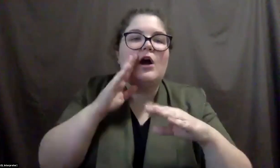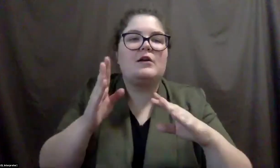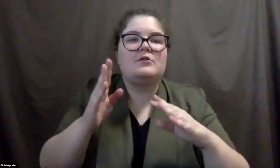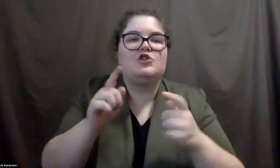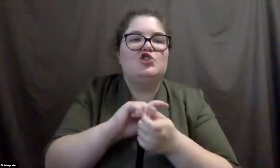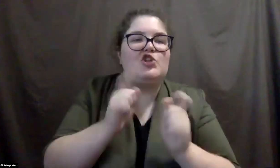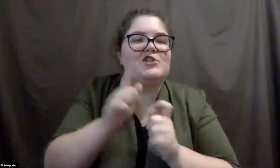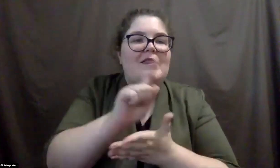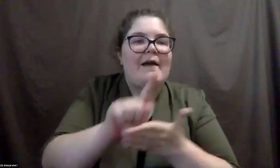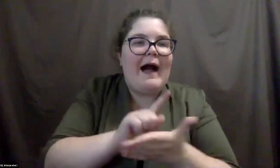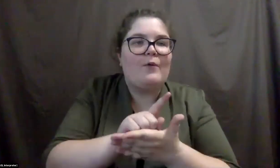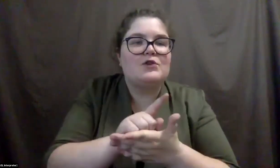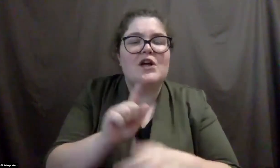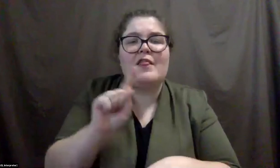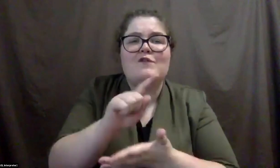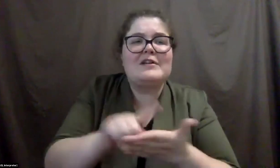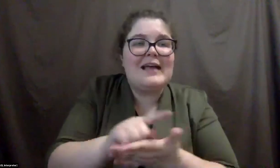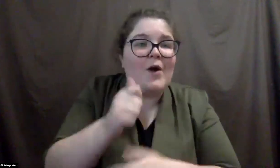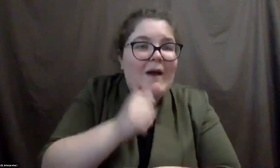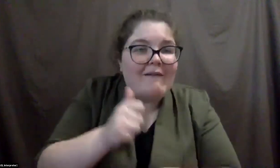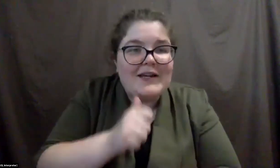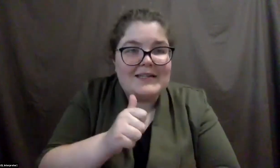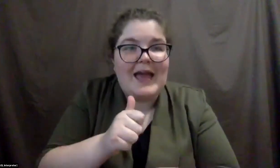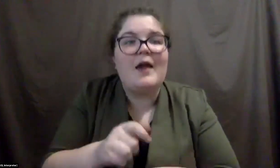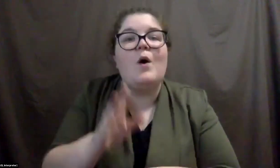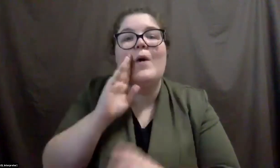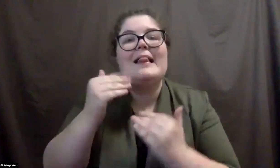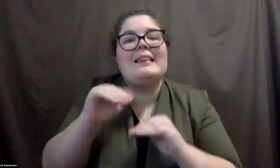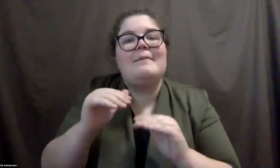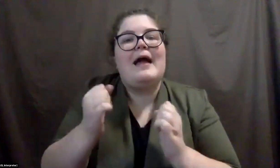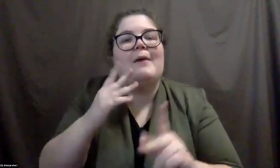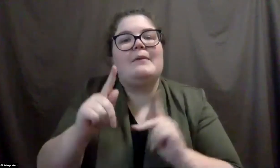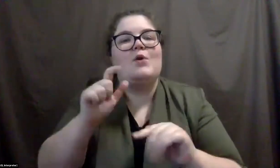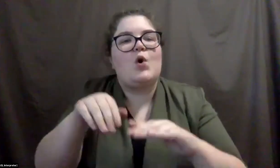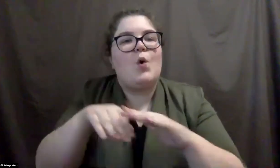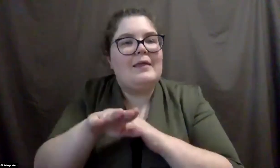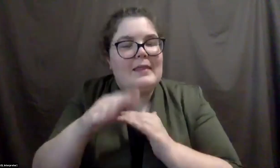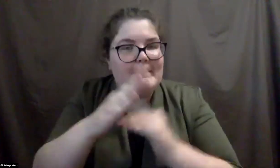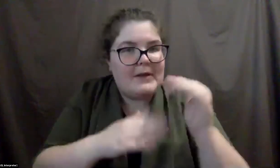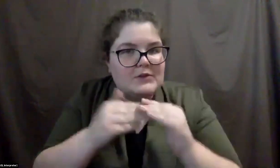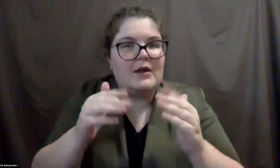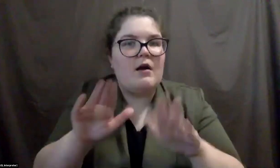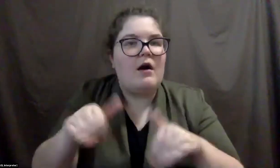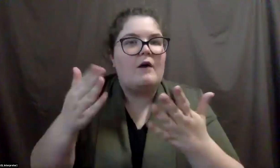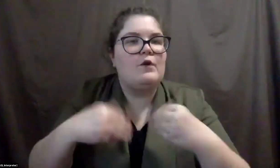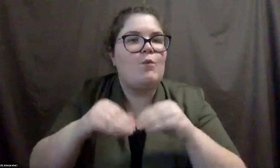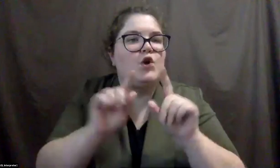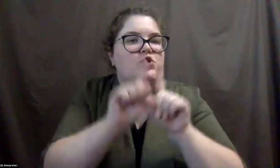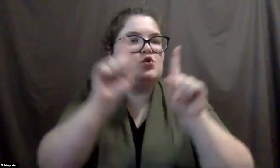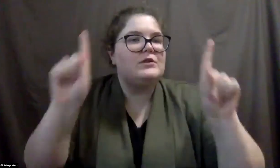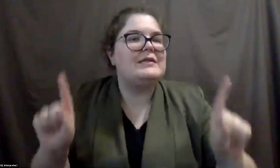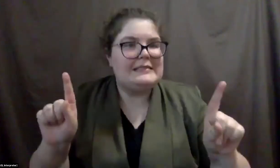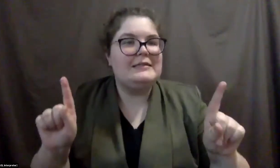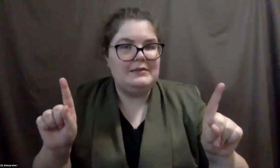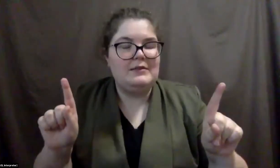um, limit the number of people in the building and provide more opportunities to social distance. Um, so there's, so,